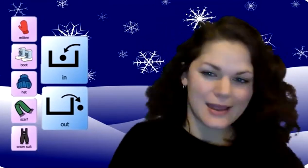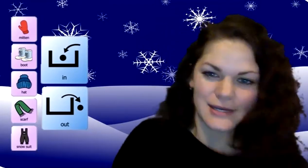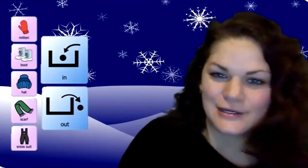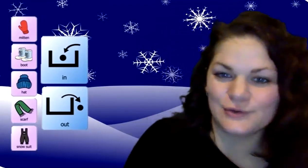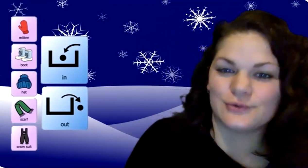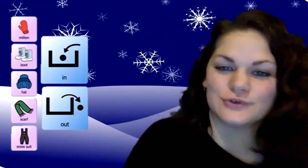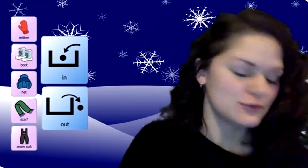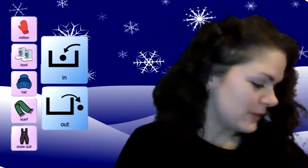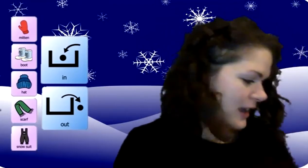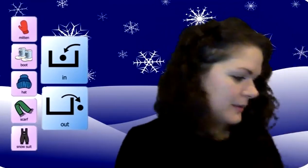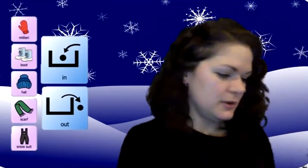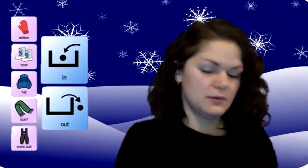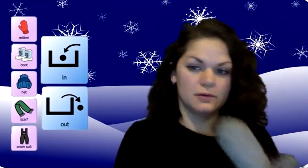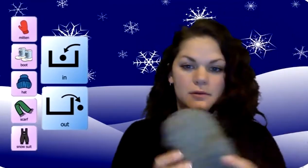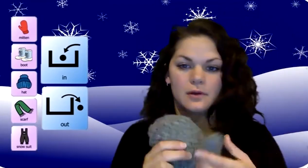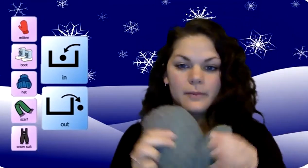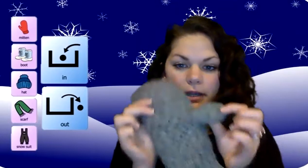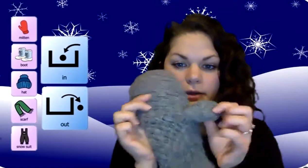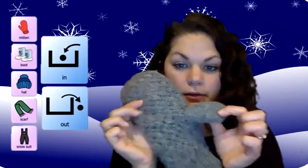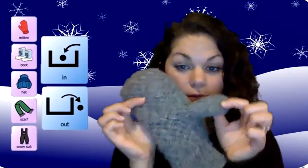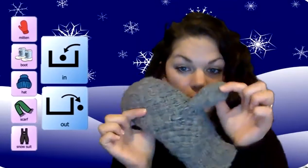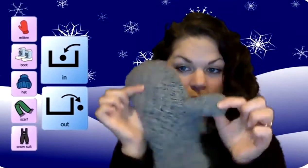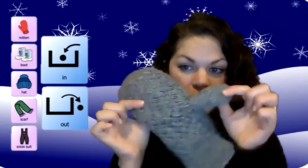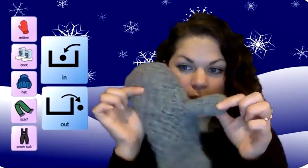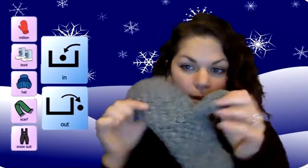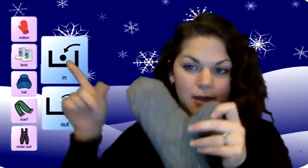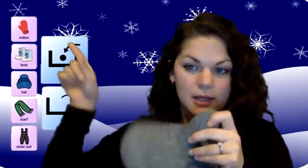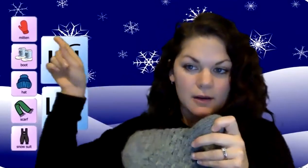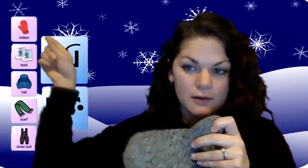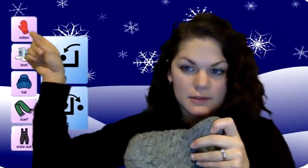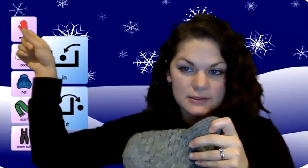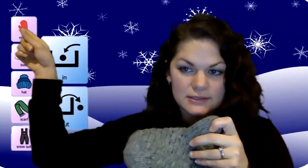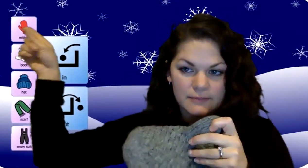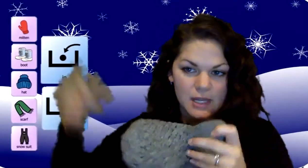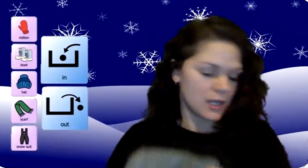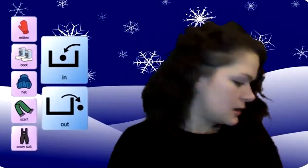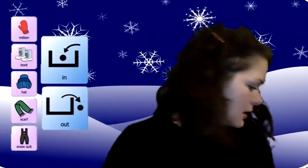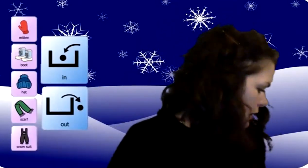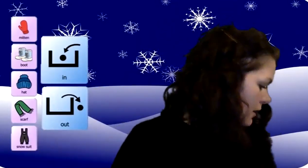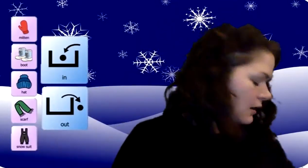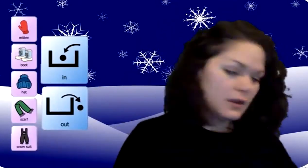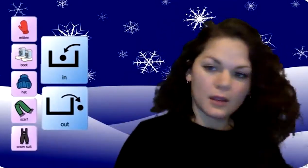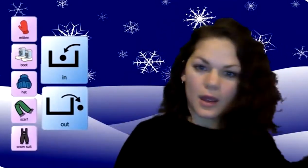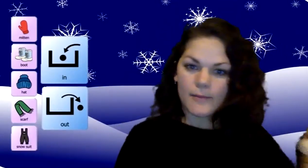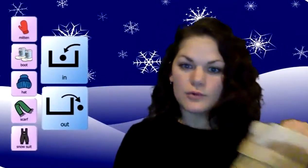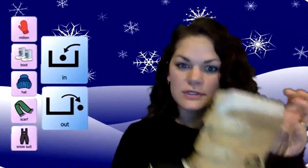need you to grab a mitten. Got my mitten here. See mitten. A boot.